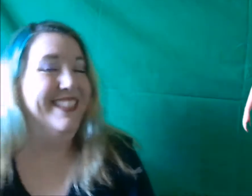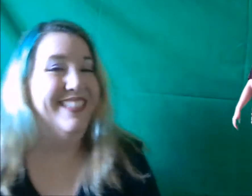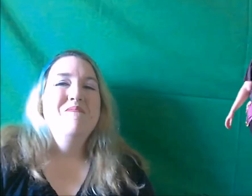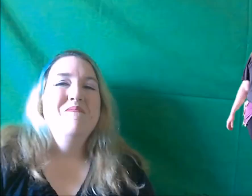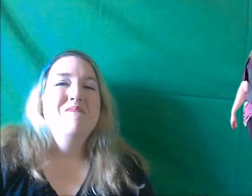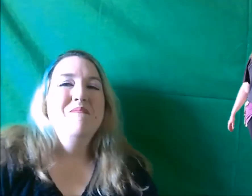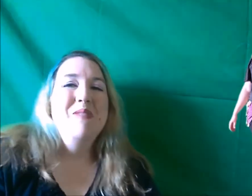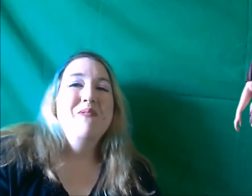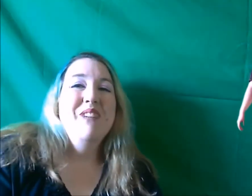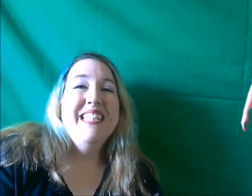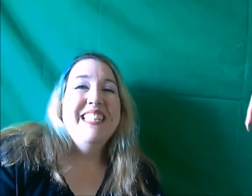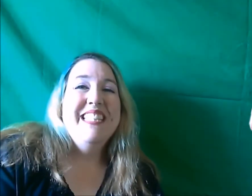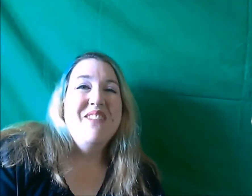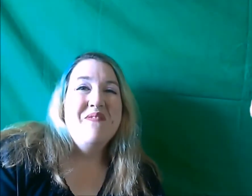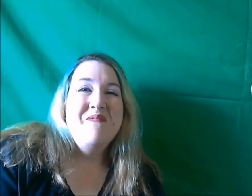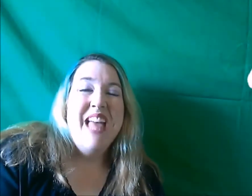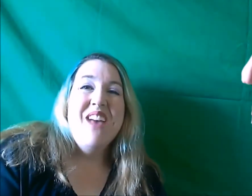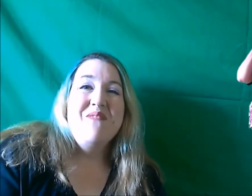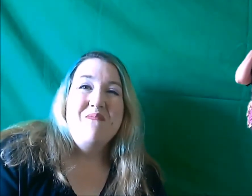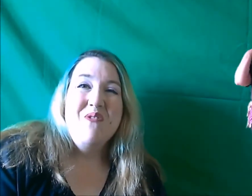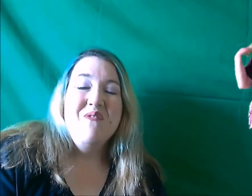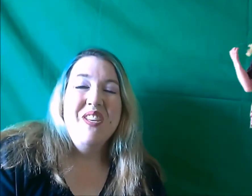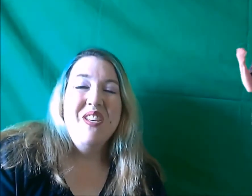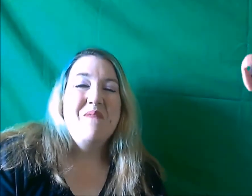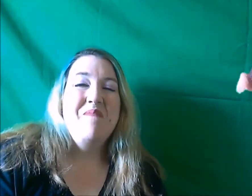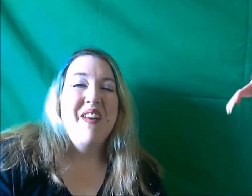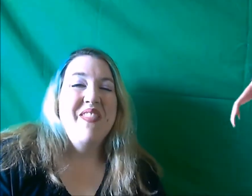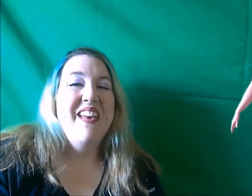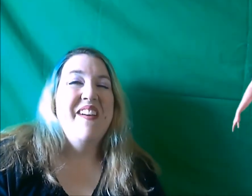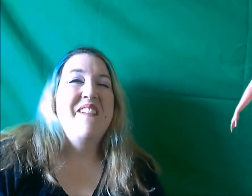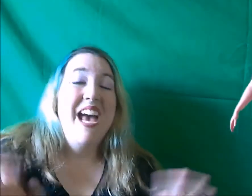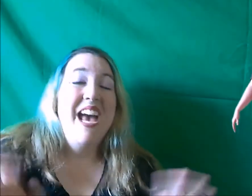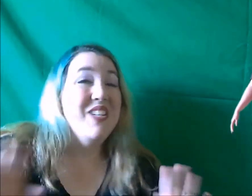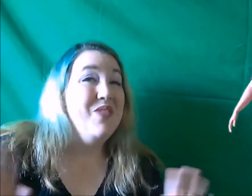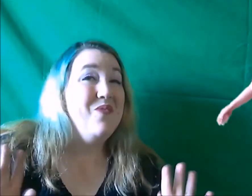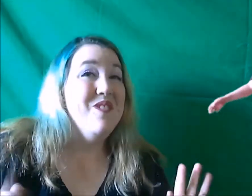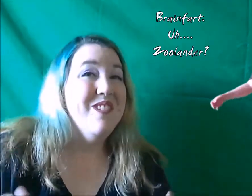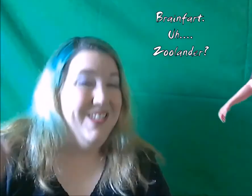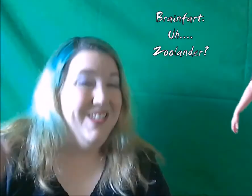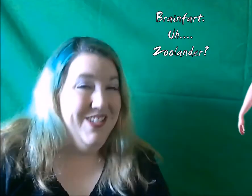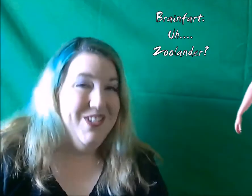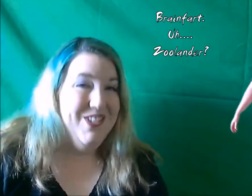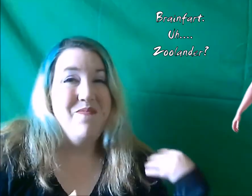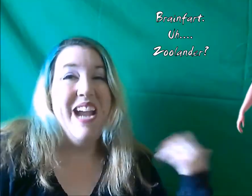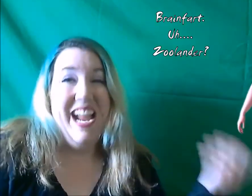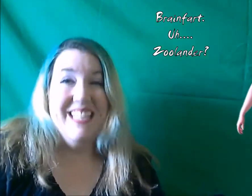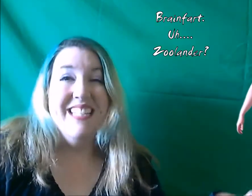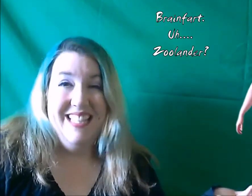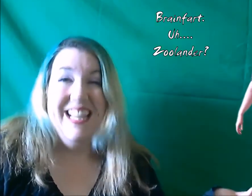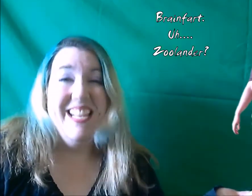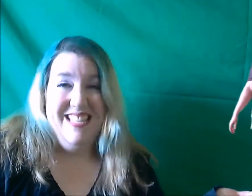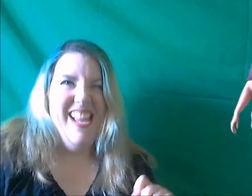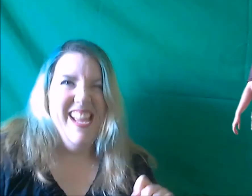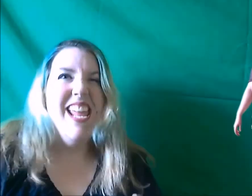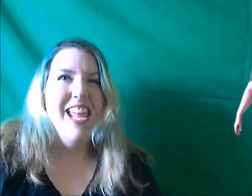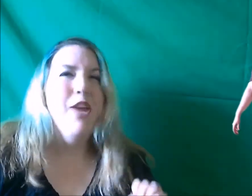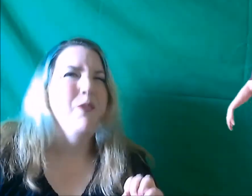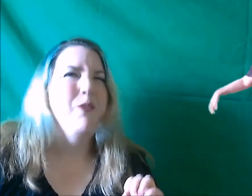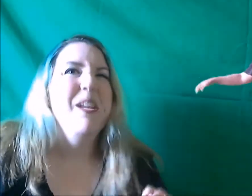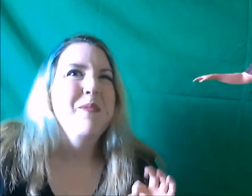Maybe what's his name from that movie about the fashion world. Should have practiced like this. He would have been able to do